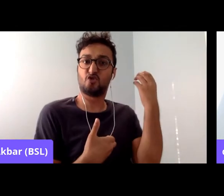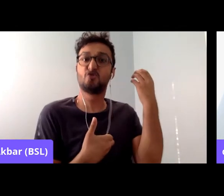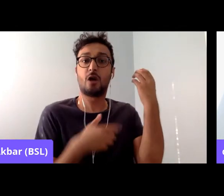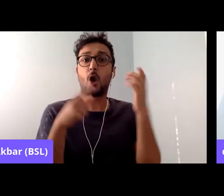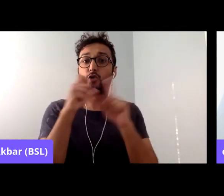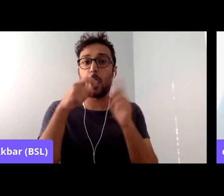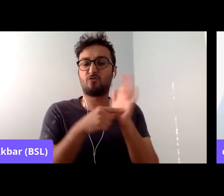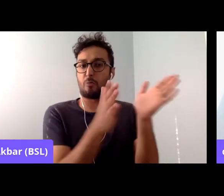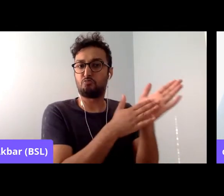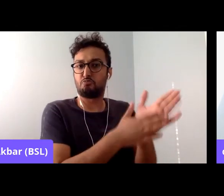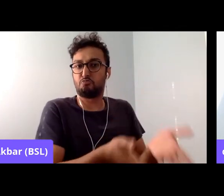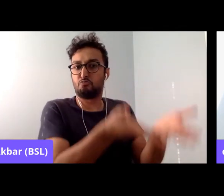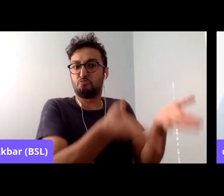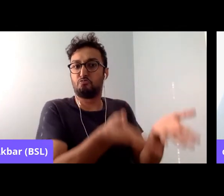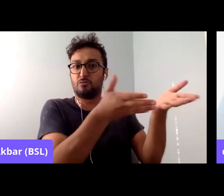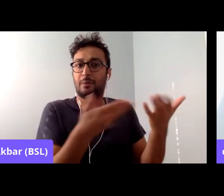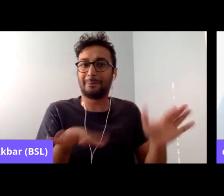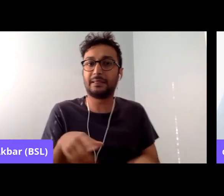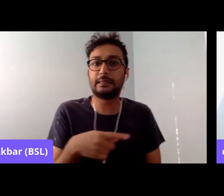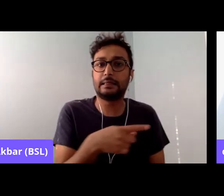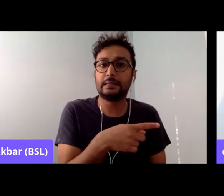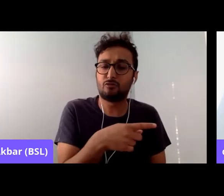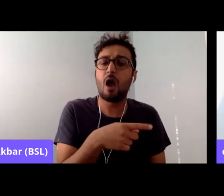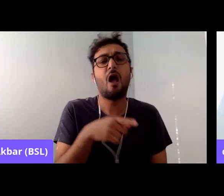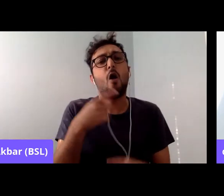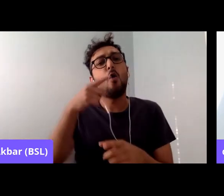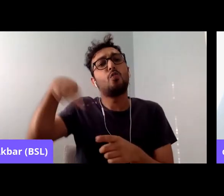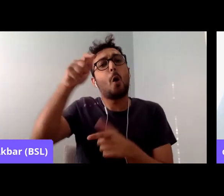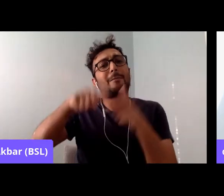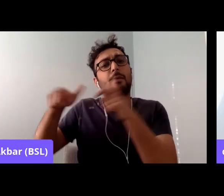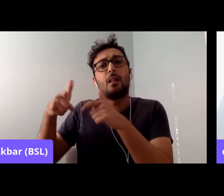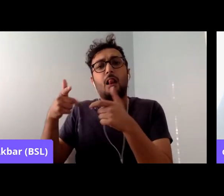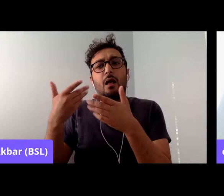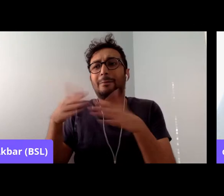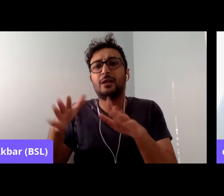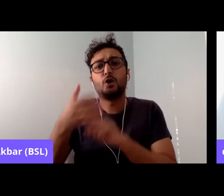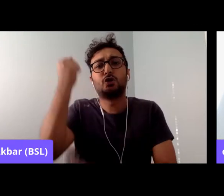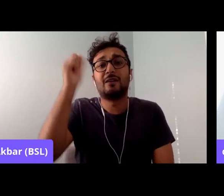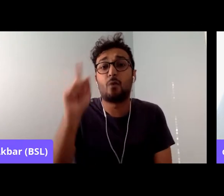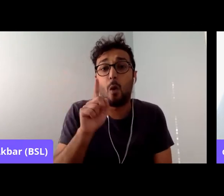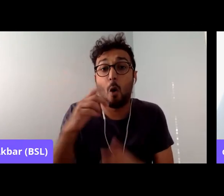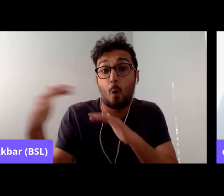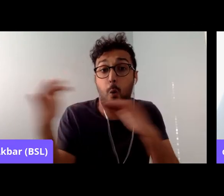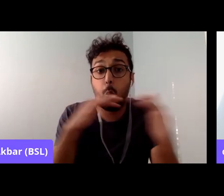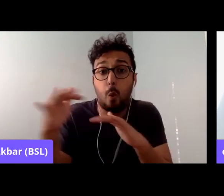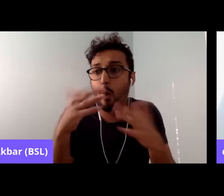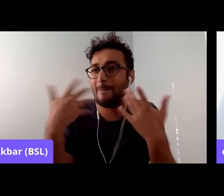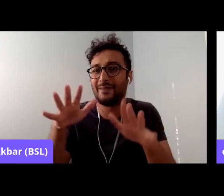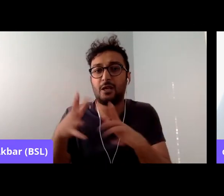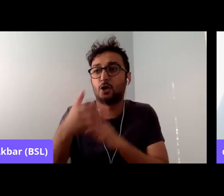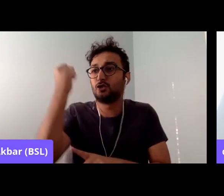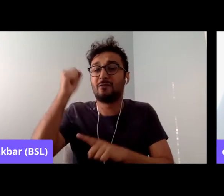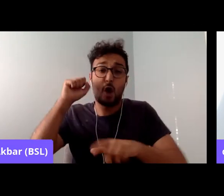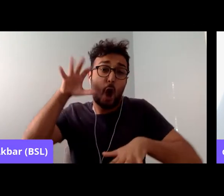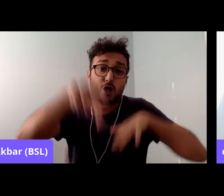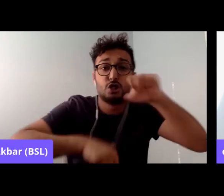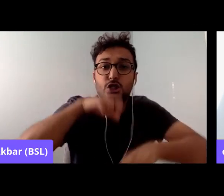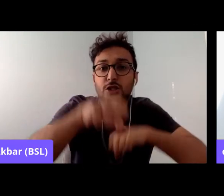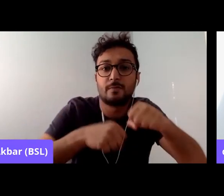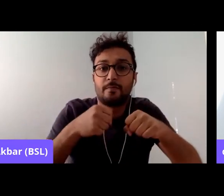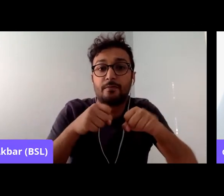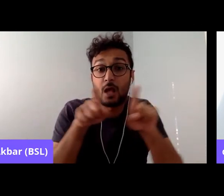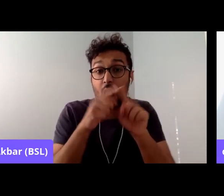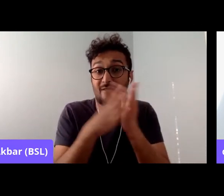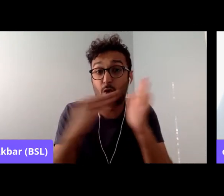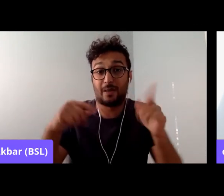wars, wars of acquisition and domination. Some of them, including Britain itself, had large and successful